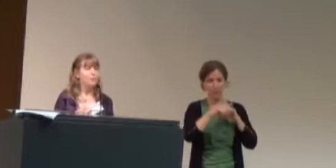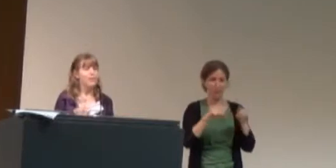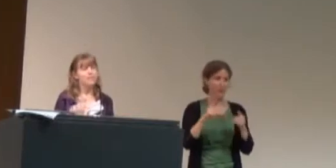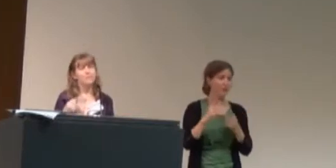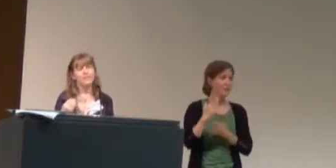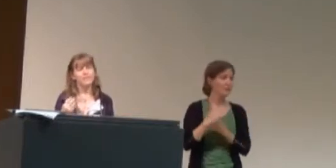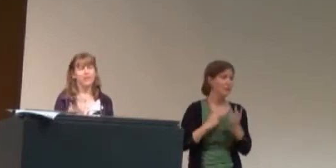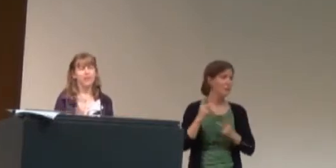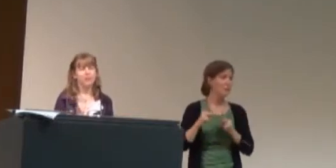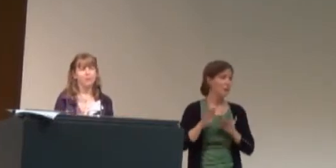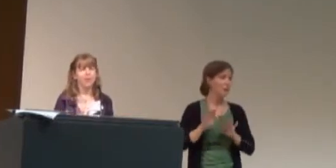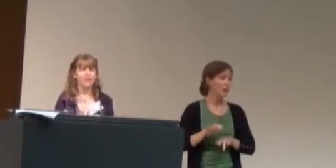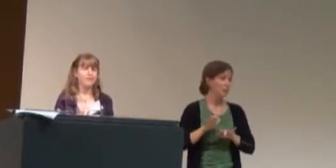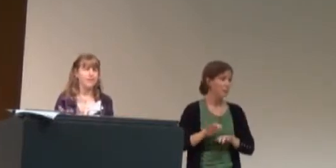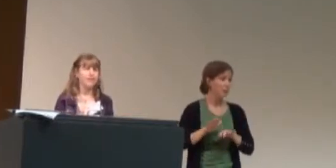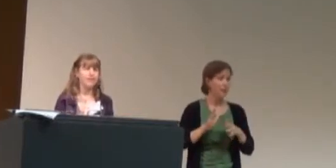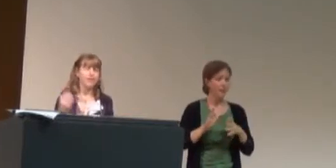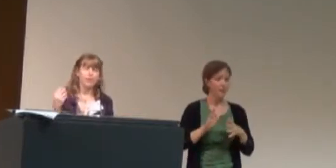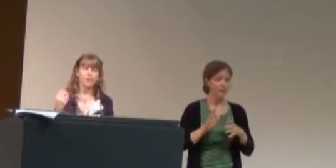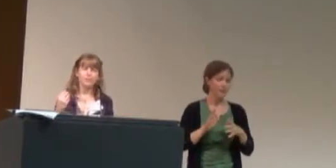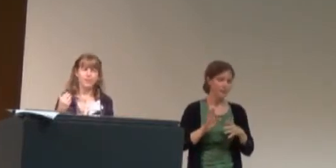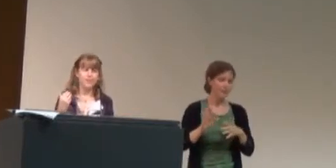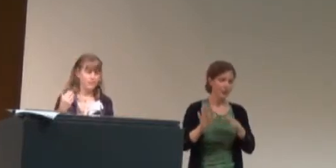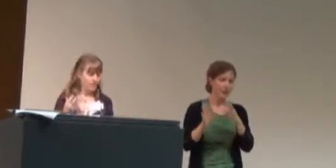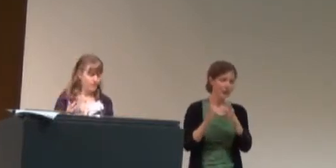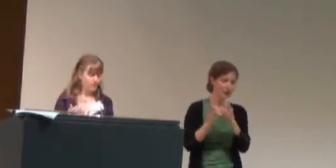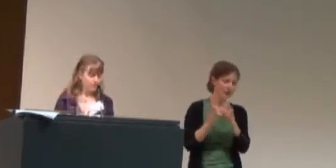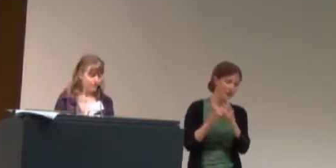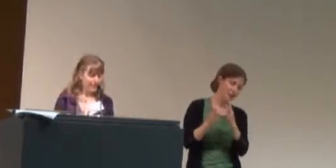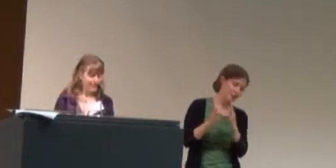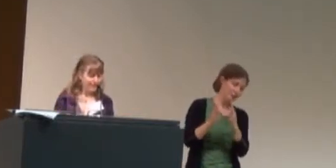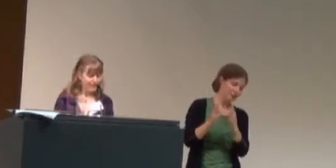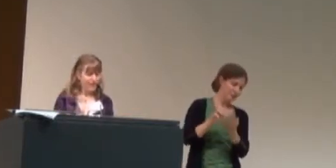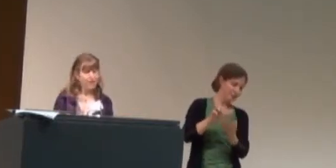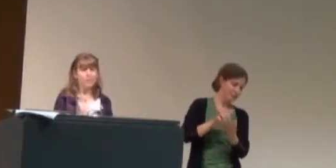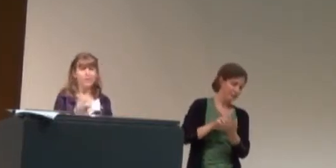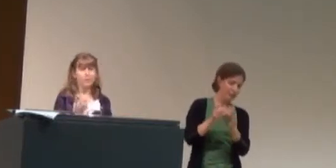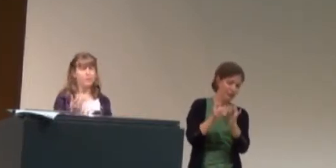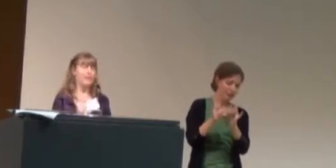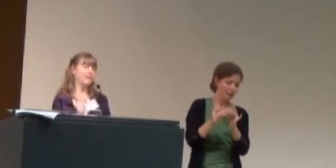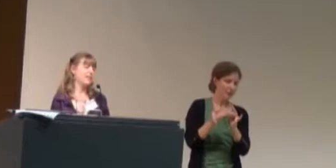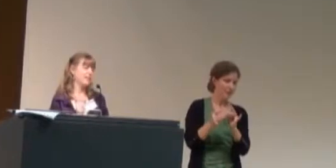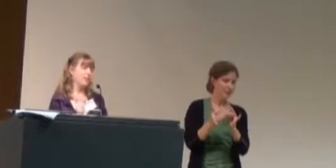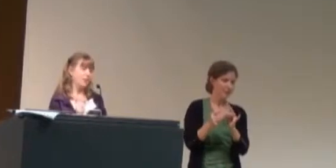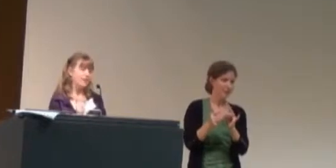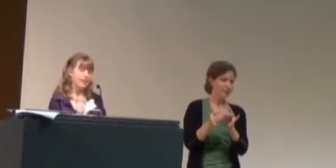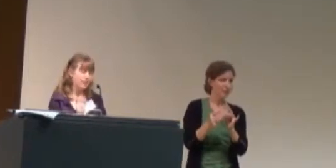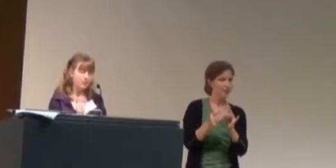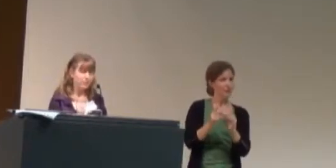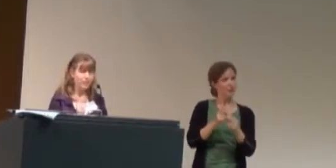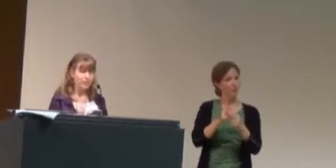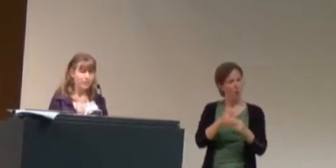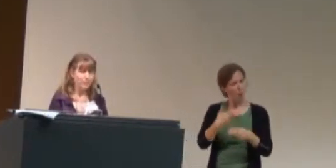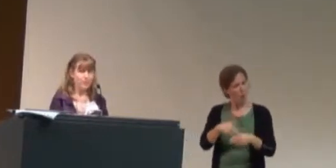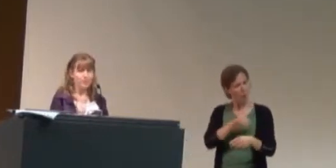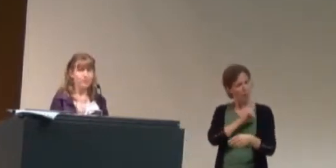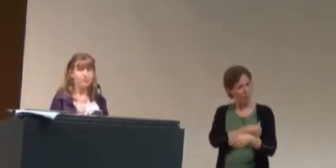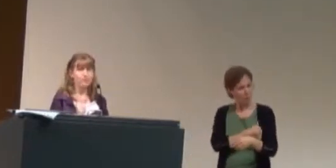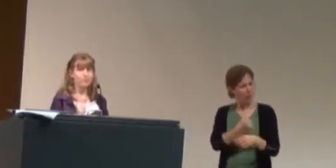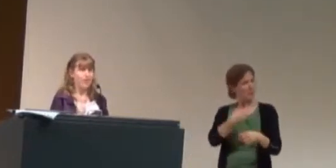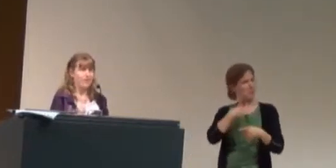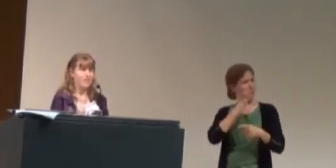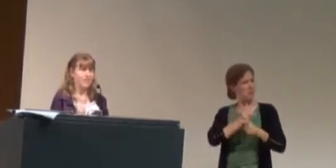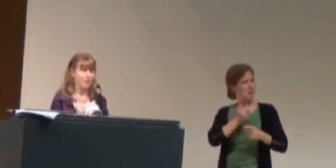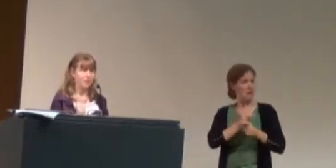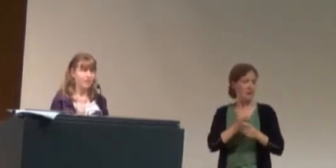stuff that people tend to be saying on blogs is not going to be, um, it's, it's not gonna be respected as authoritative. Um, which